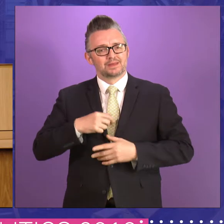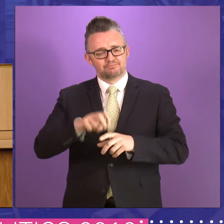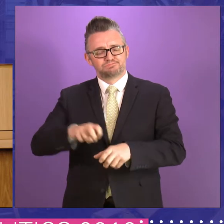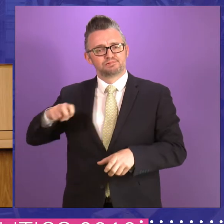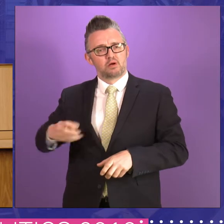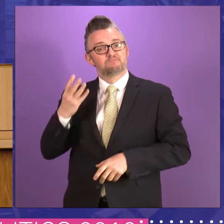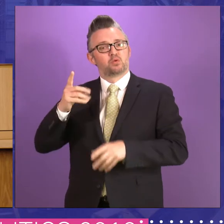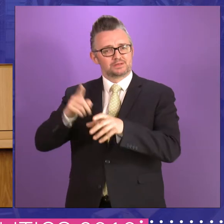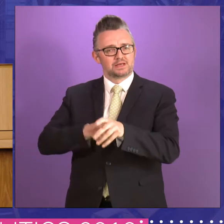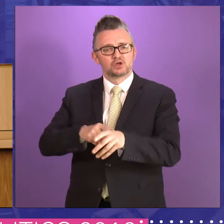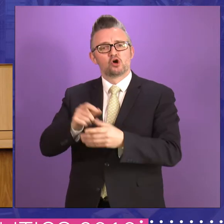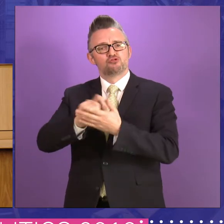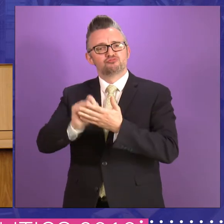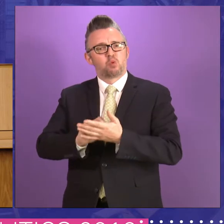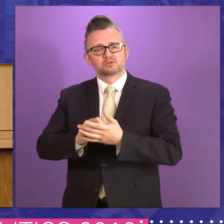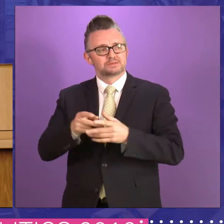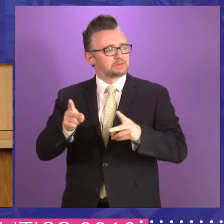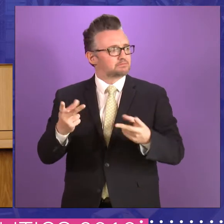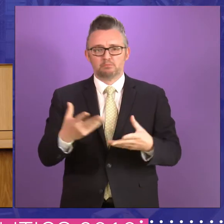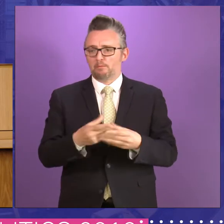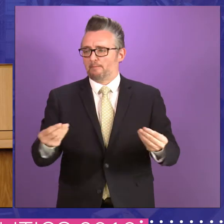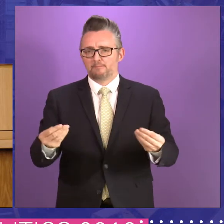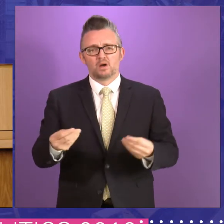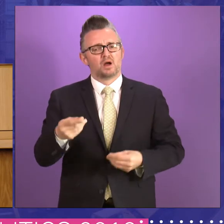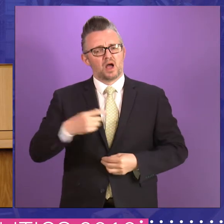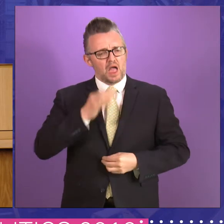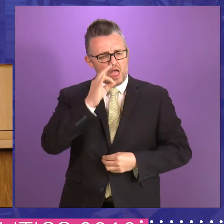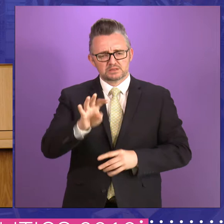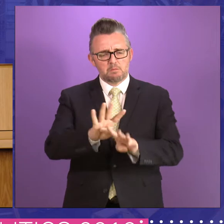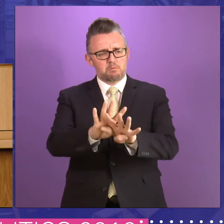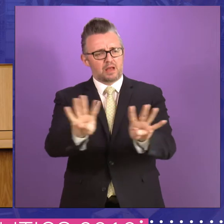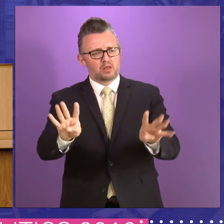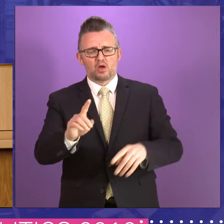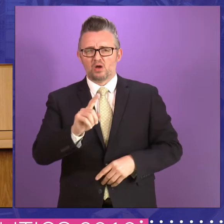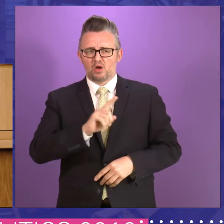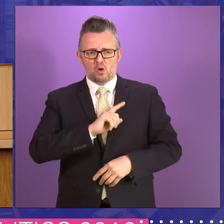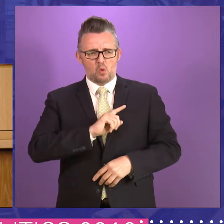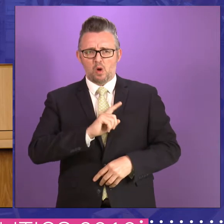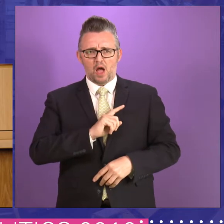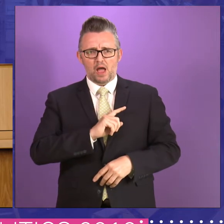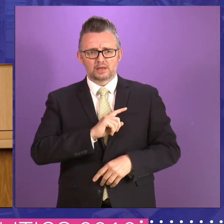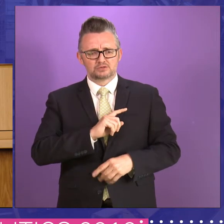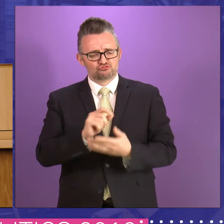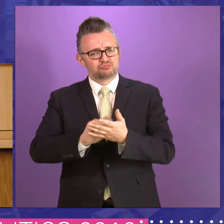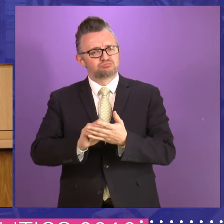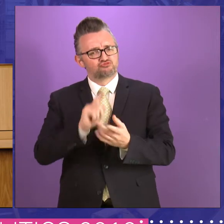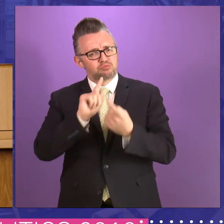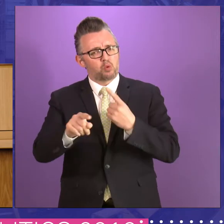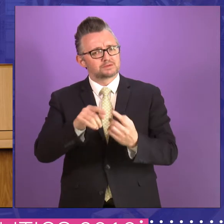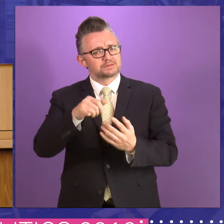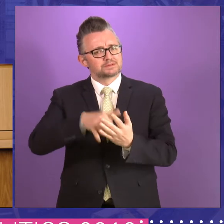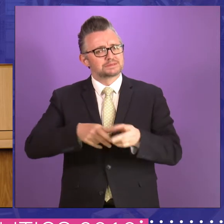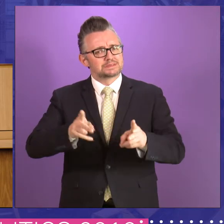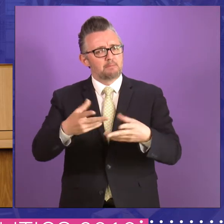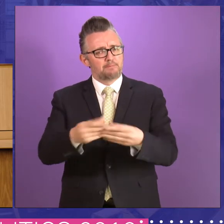four years, the reporter system had disappeared. And I wonder if the panelists felt why, knew why that happened and whether it's a good thing or a bad